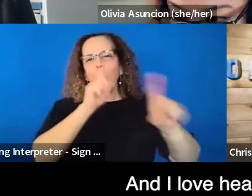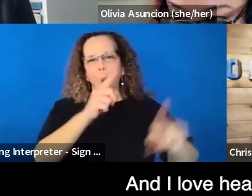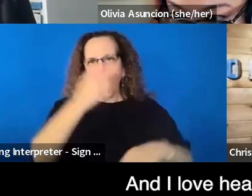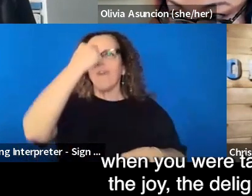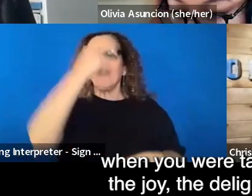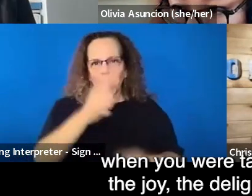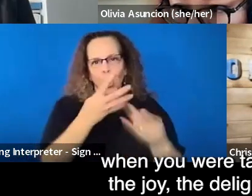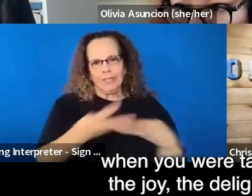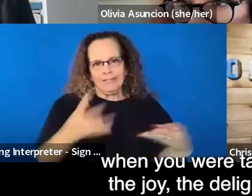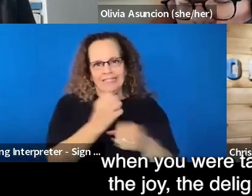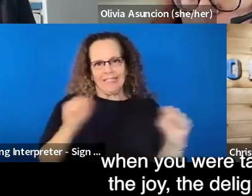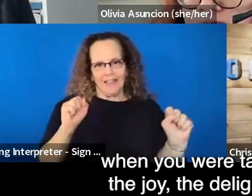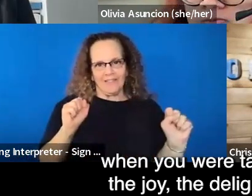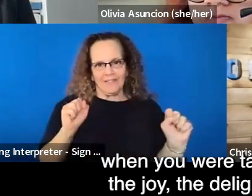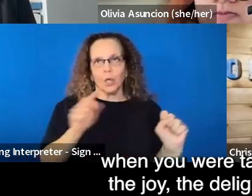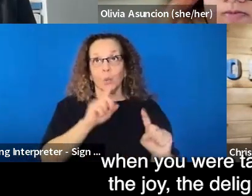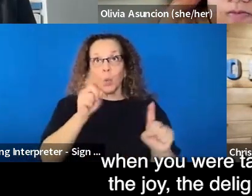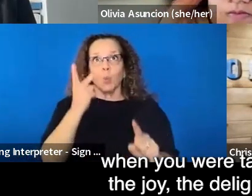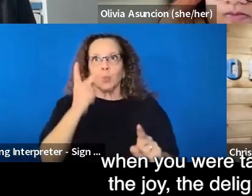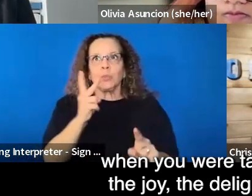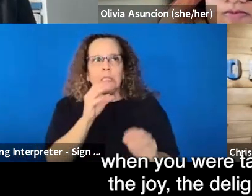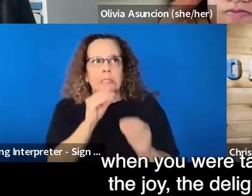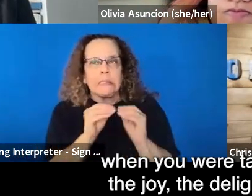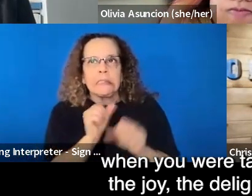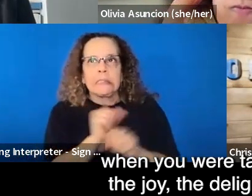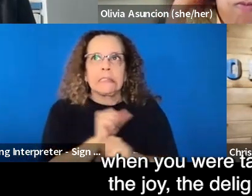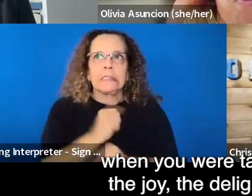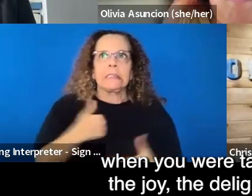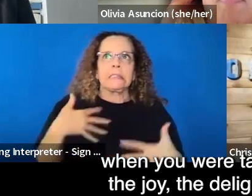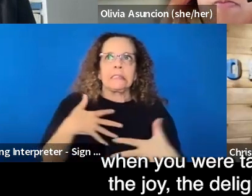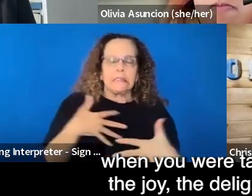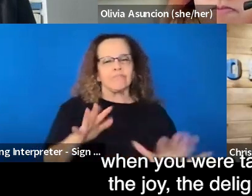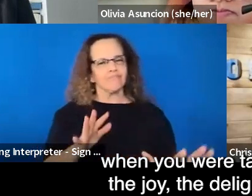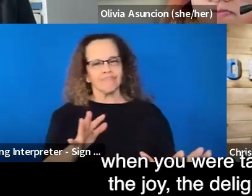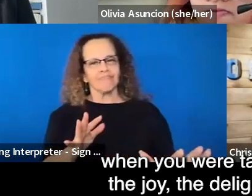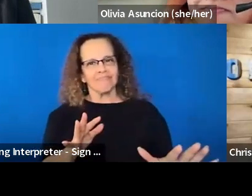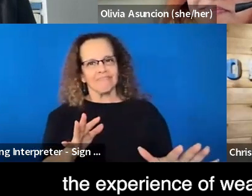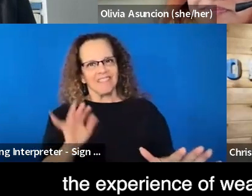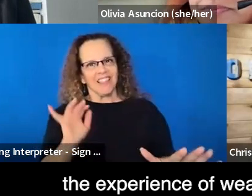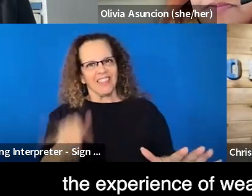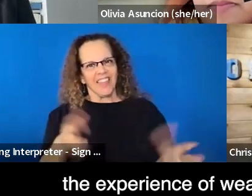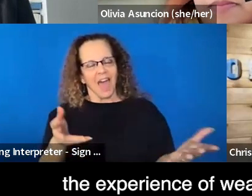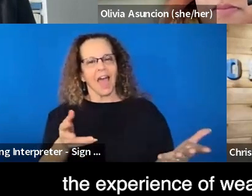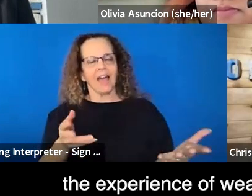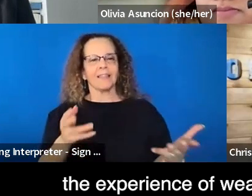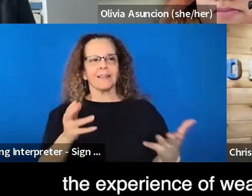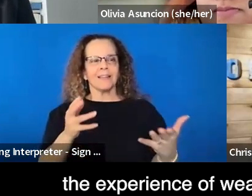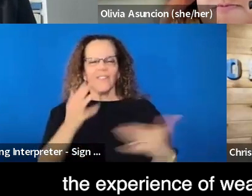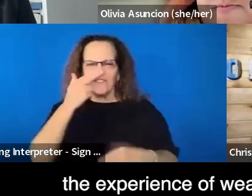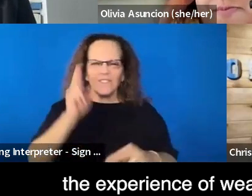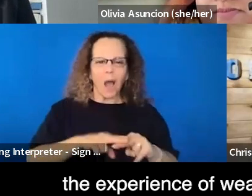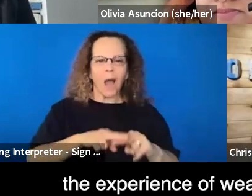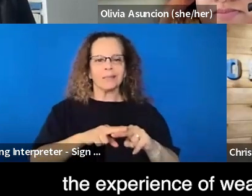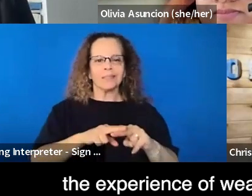hearing Skye when, um, you're talking about the joy, the delight, the fun, the experience of